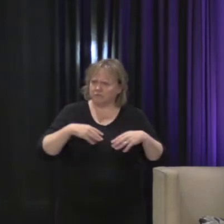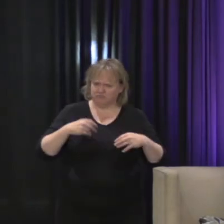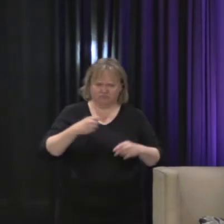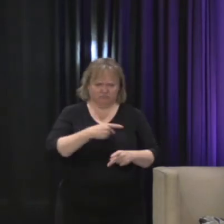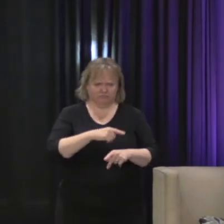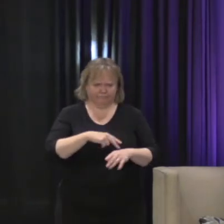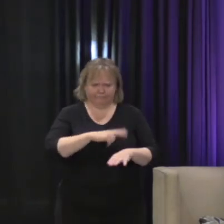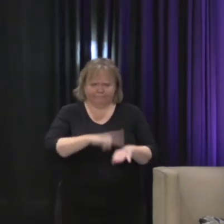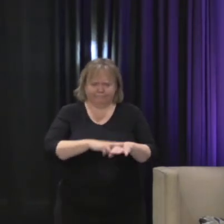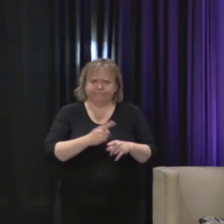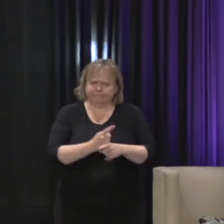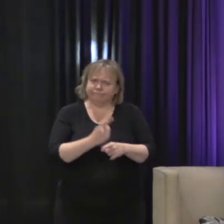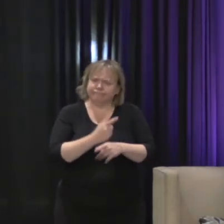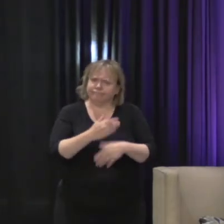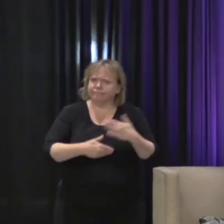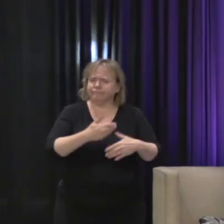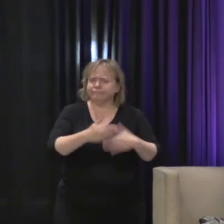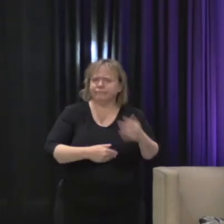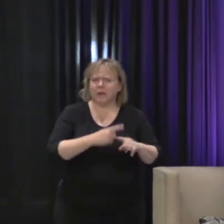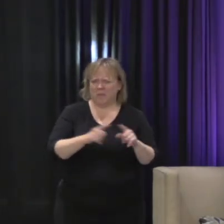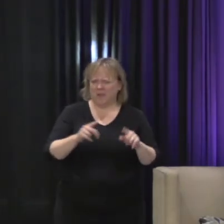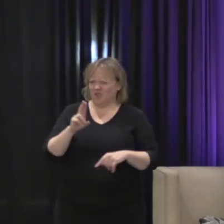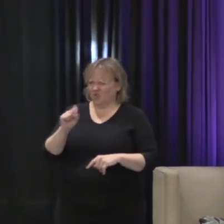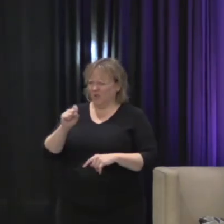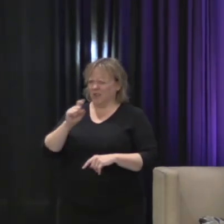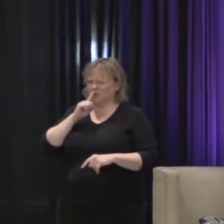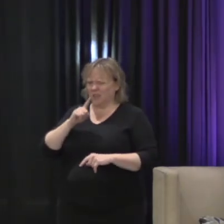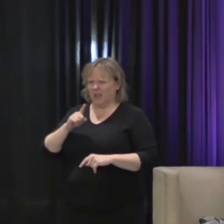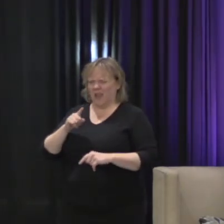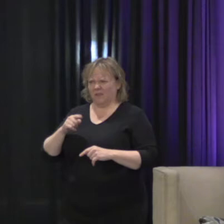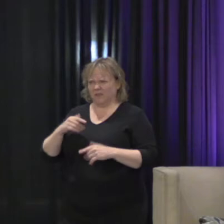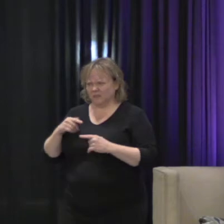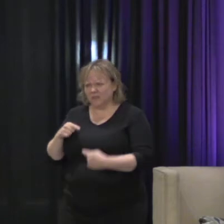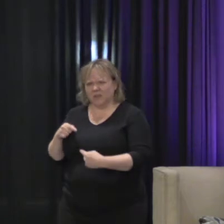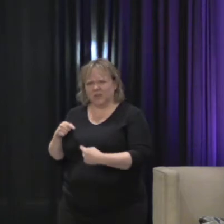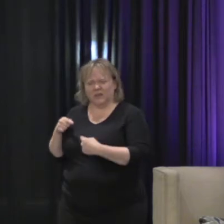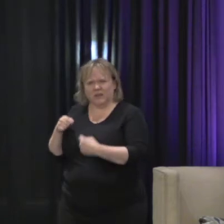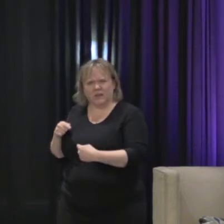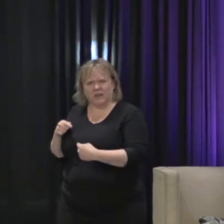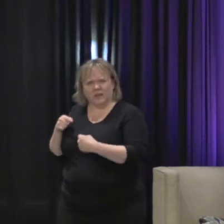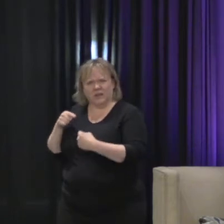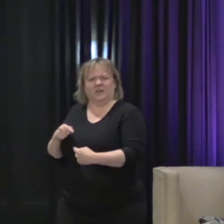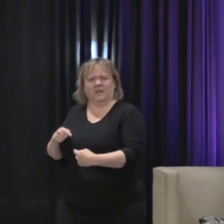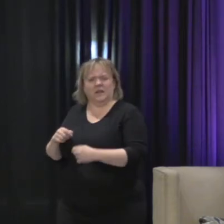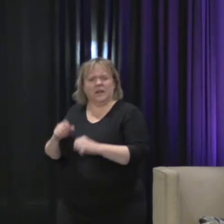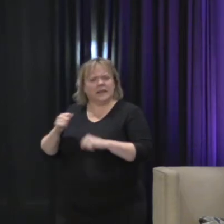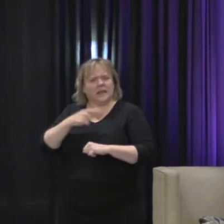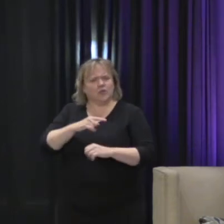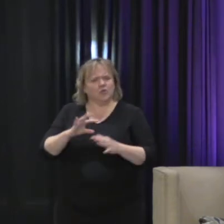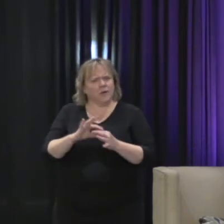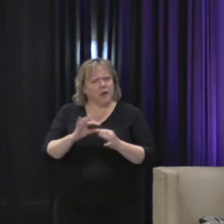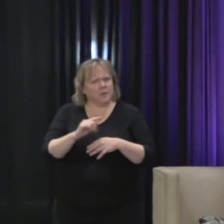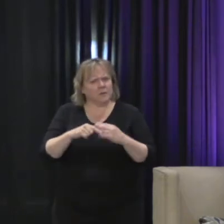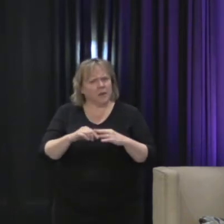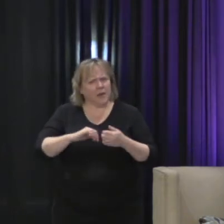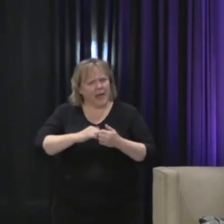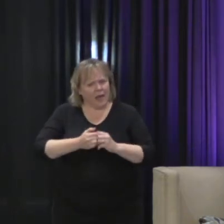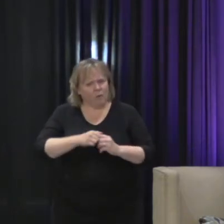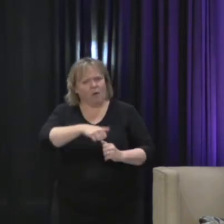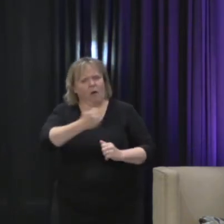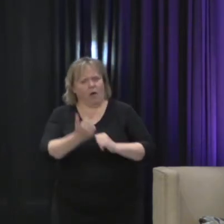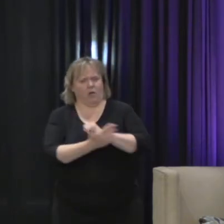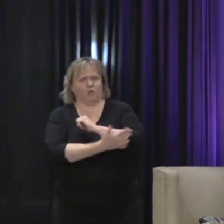sort of a weight on your side, but you didn't really count on anybody in the government doing anything. And I was wondering if could just comment on how other countries